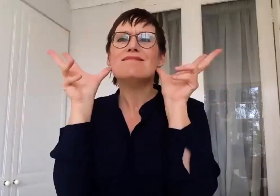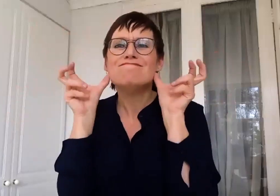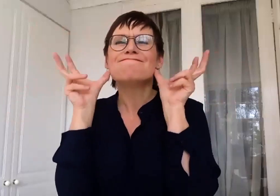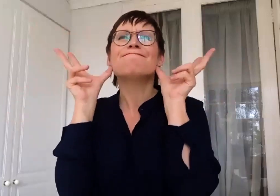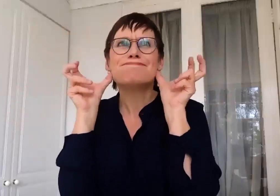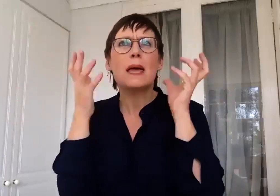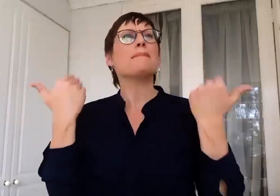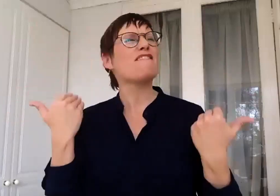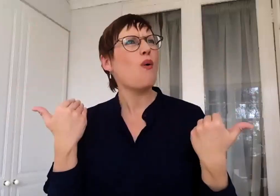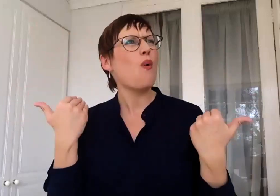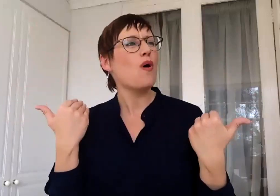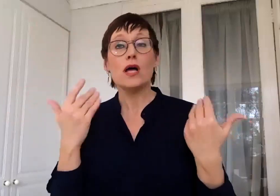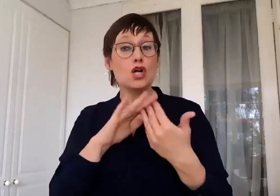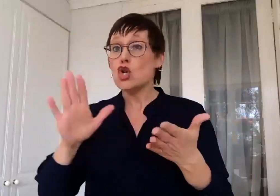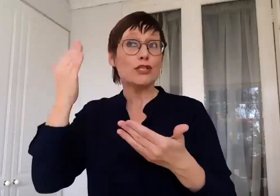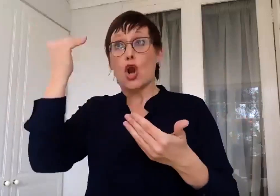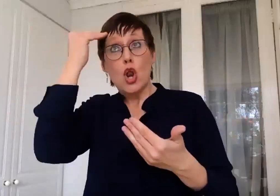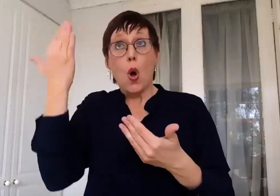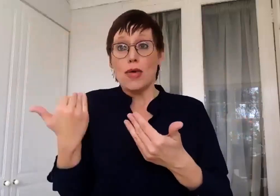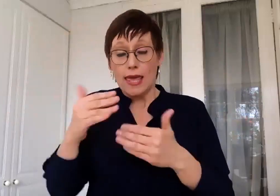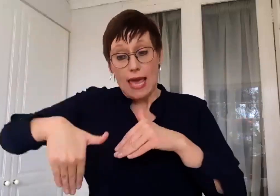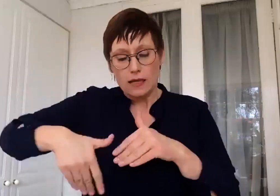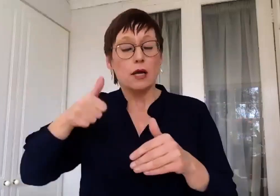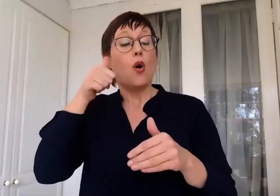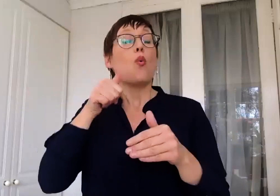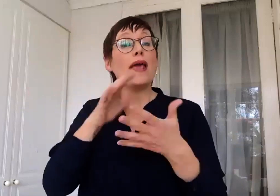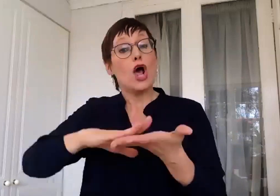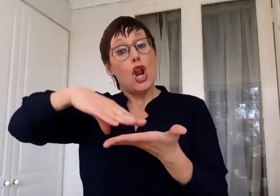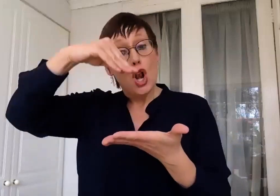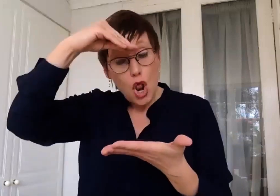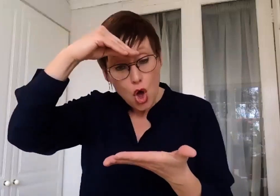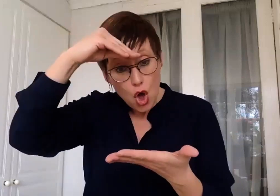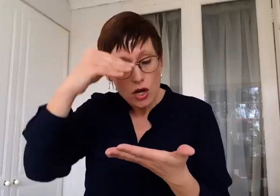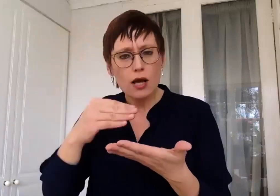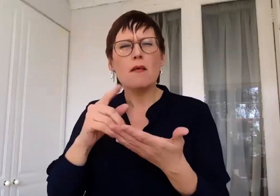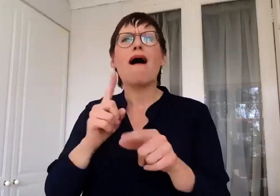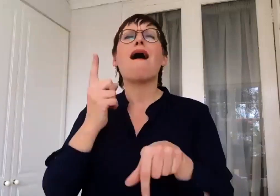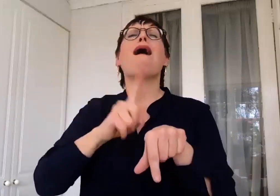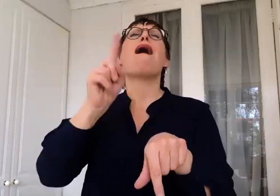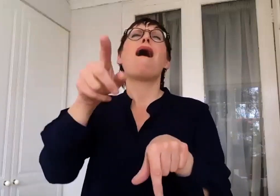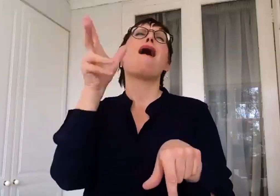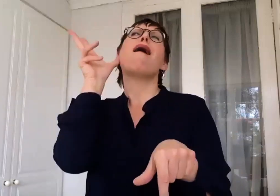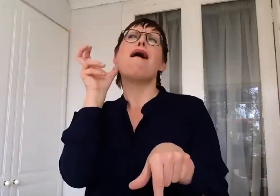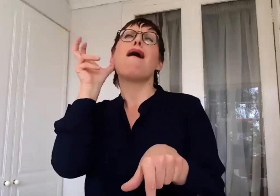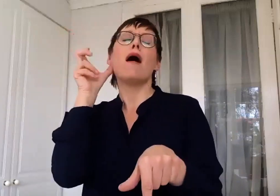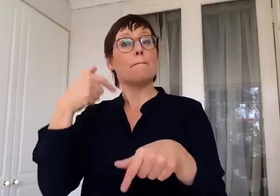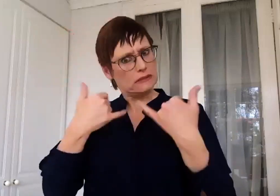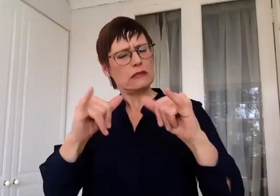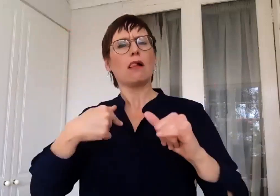access to these languages. So they've fallen on my ears and yet I still have battled to learn Zulu.